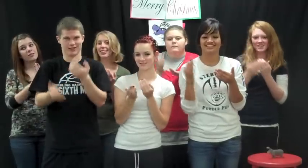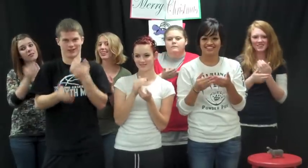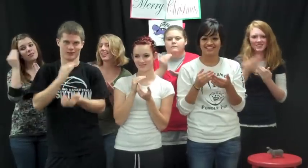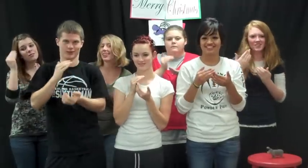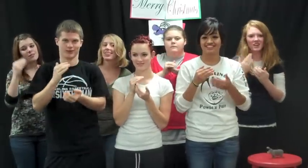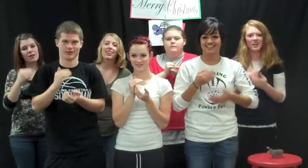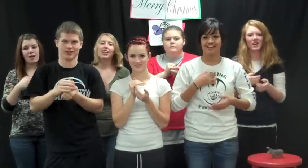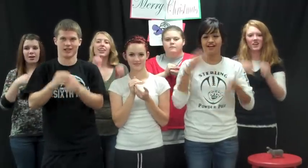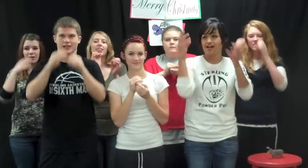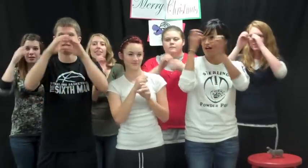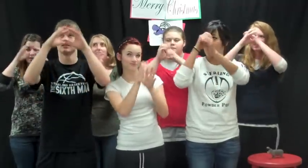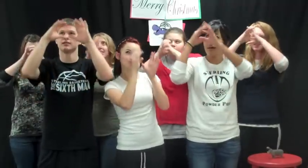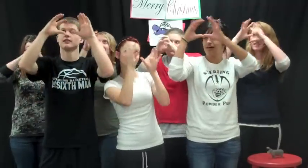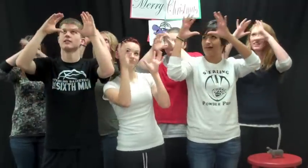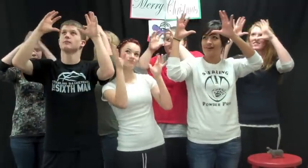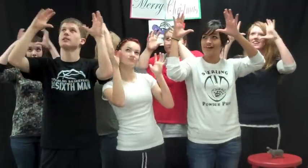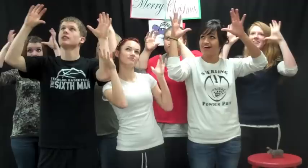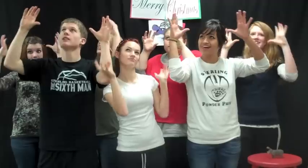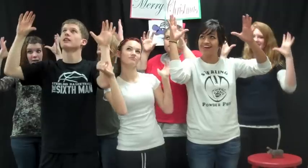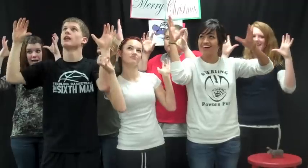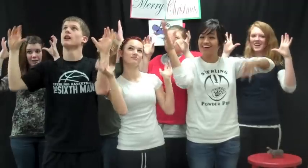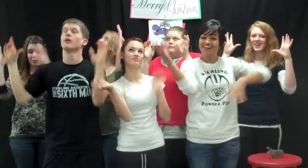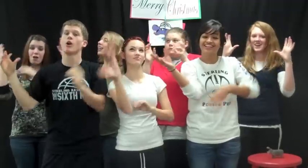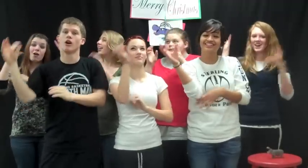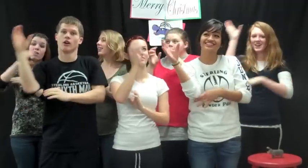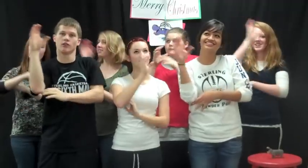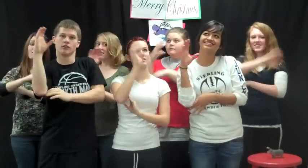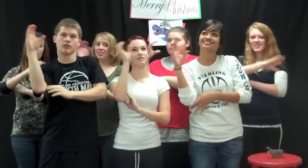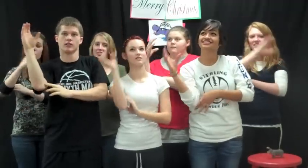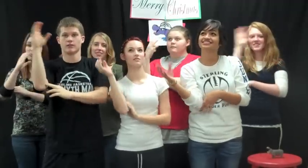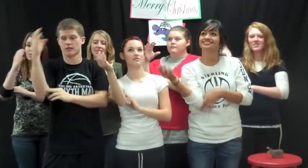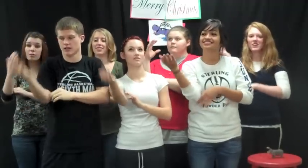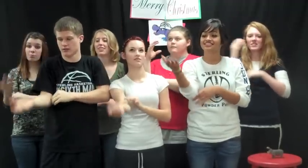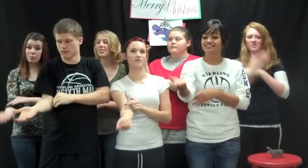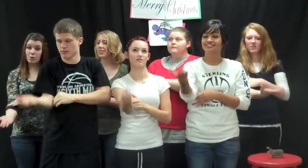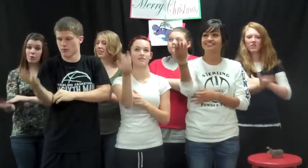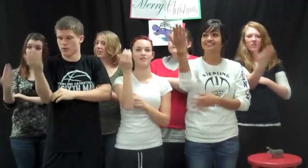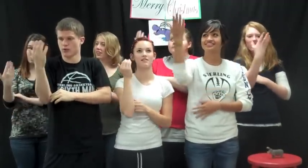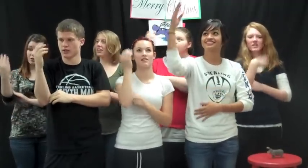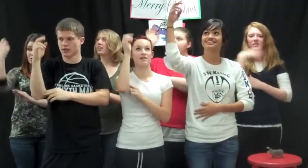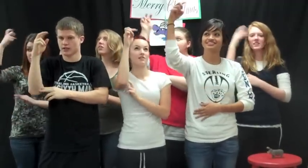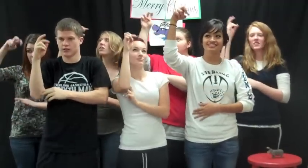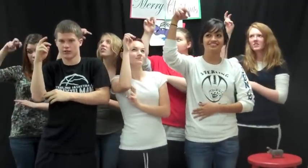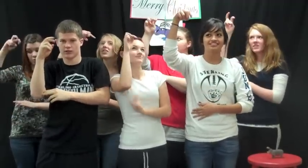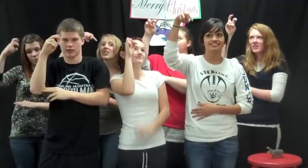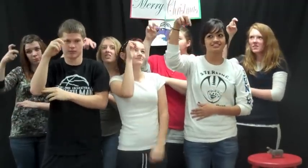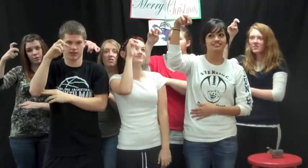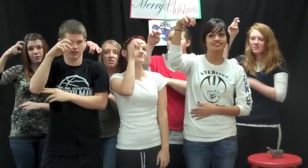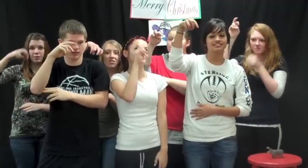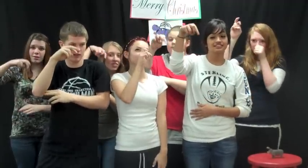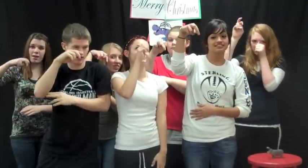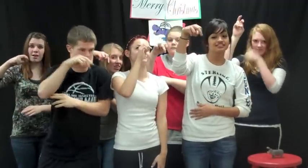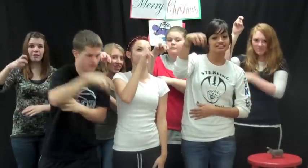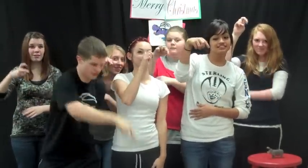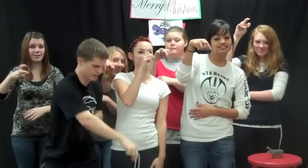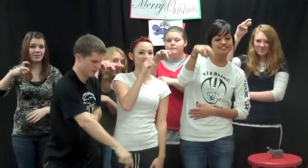to do. I can see me now on Christmas morning creeping down the